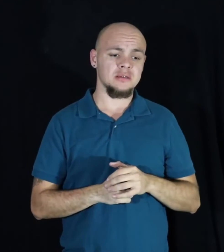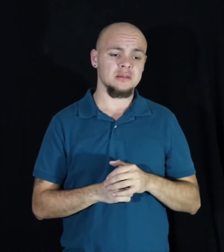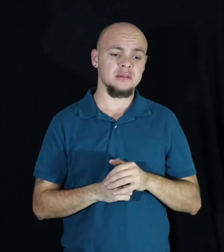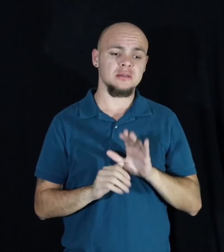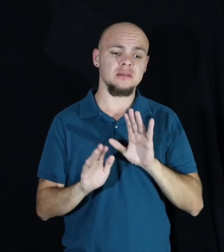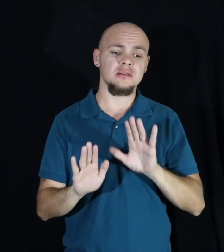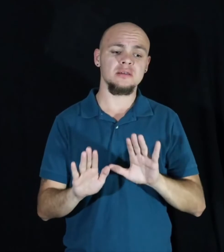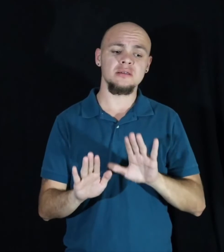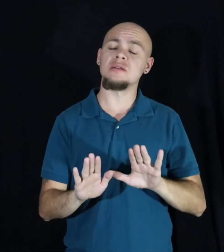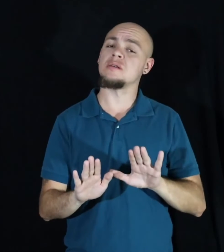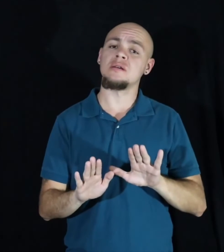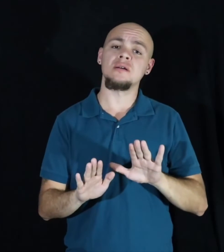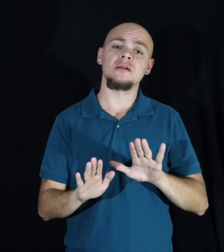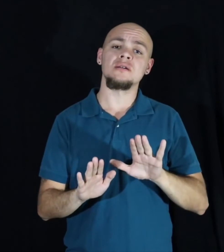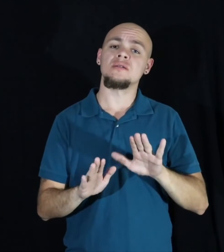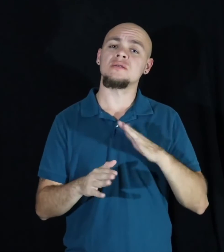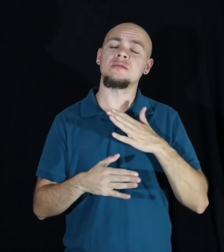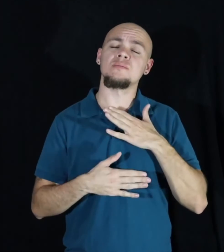Just breathe.